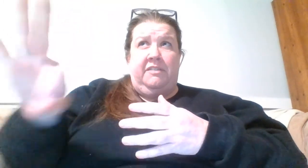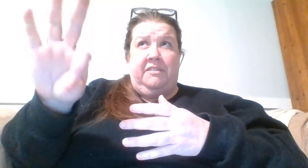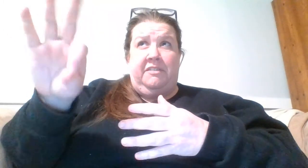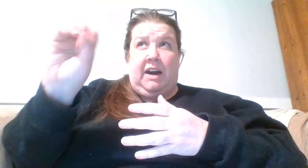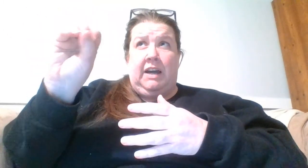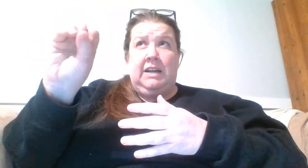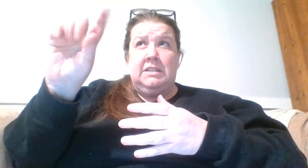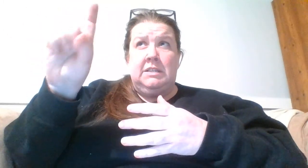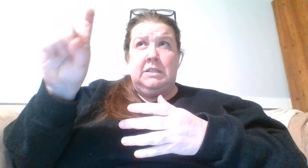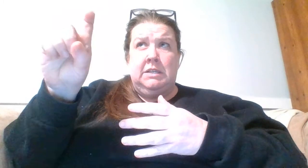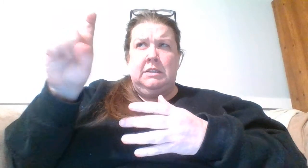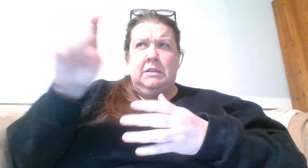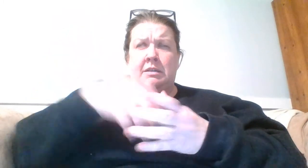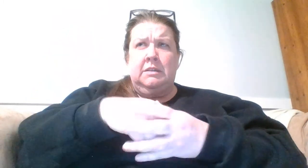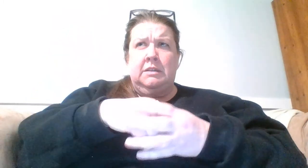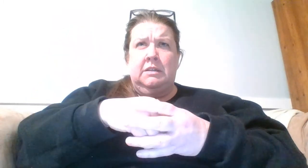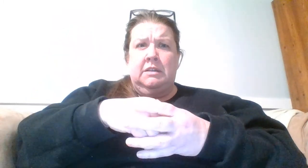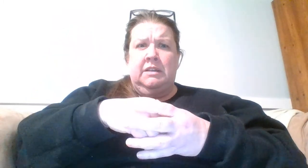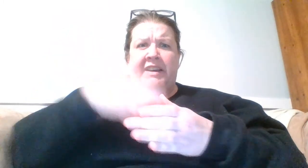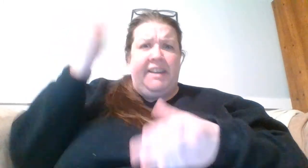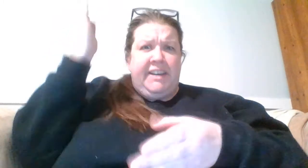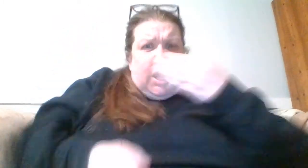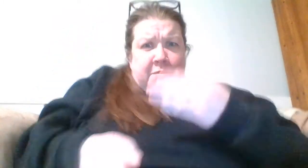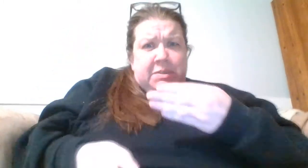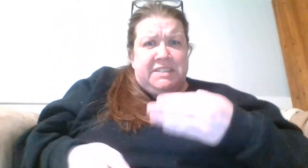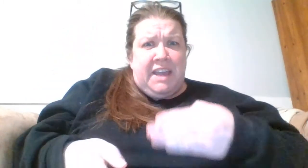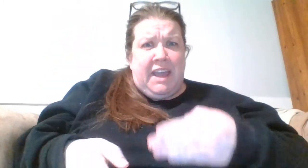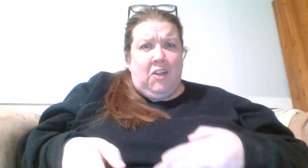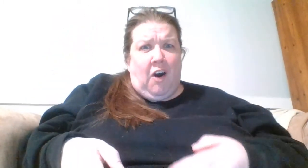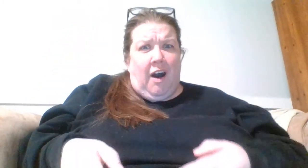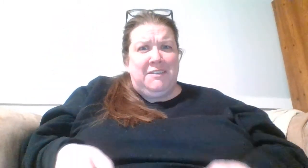fox and he chops his tail off.